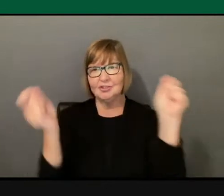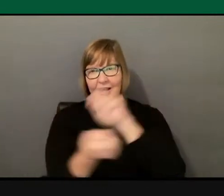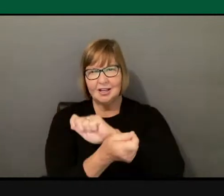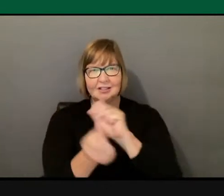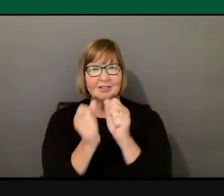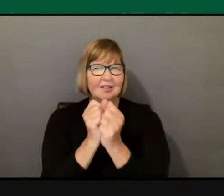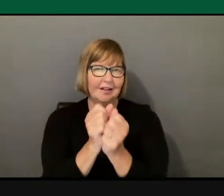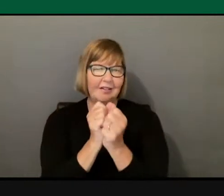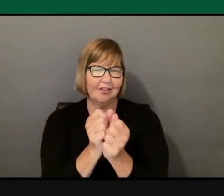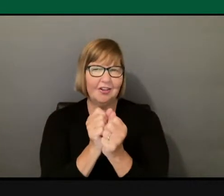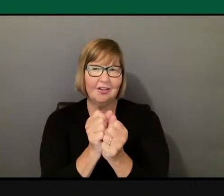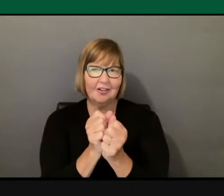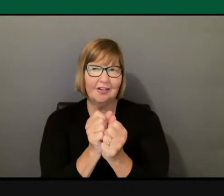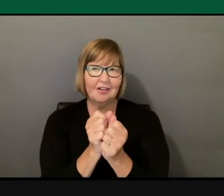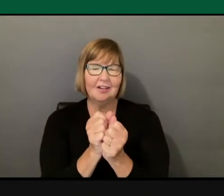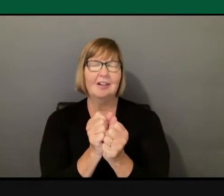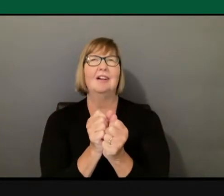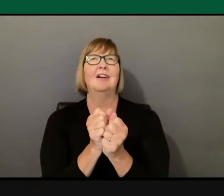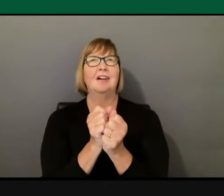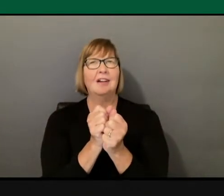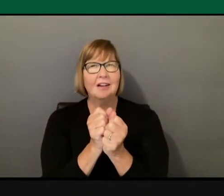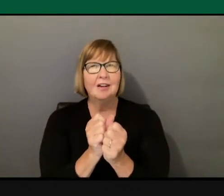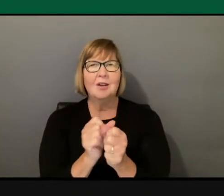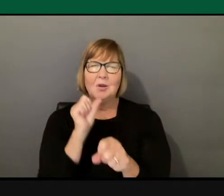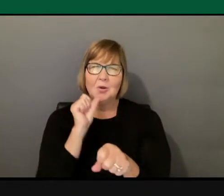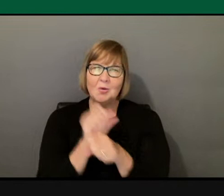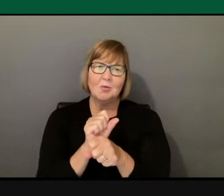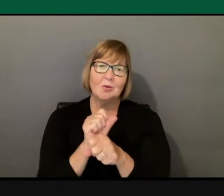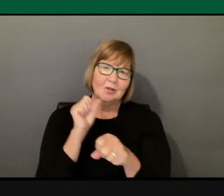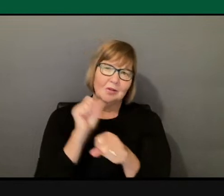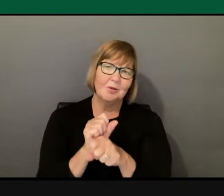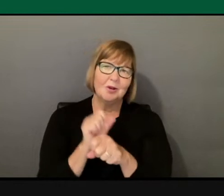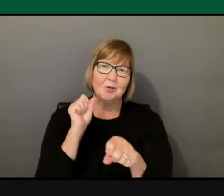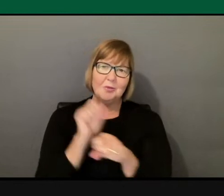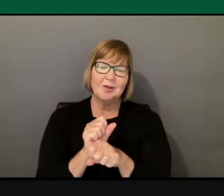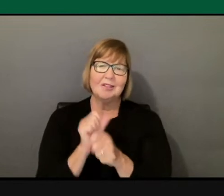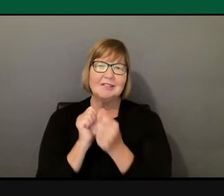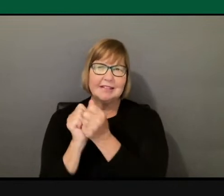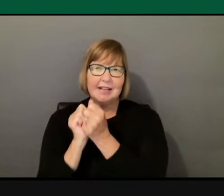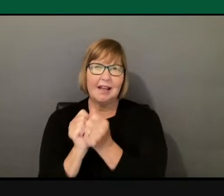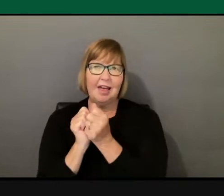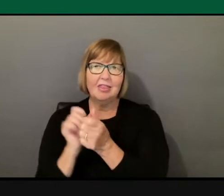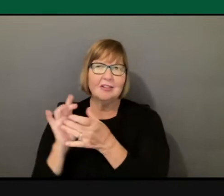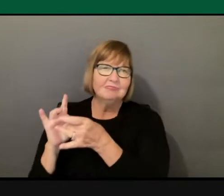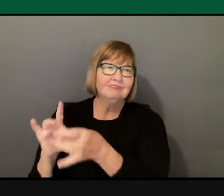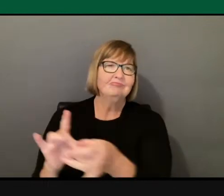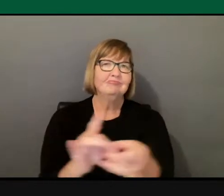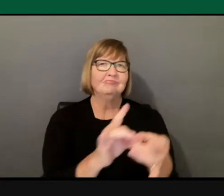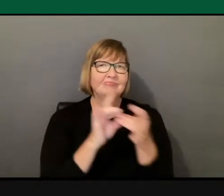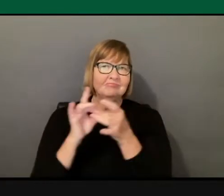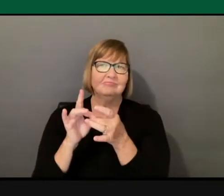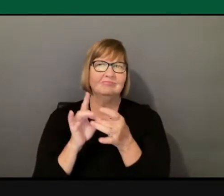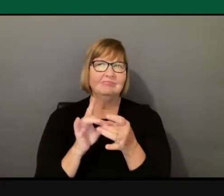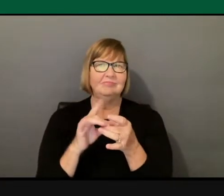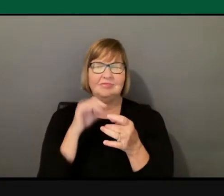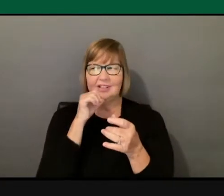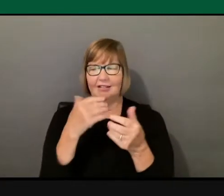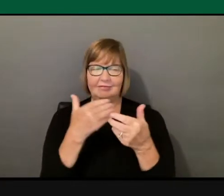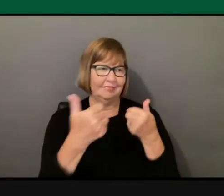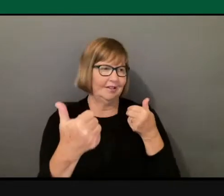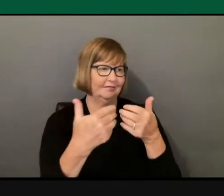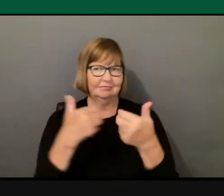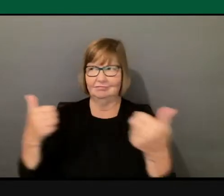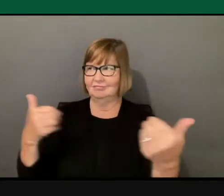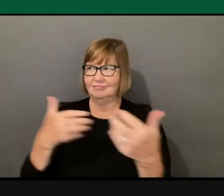we really work together as opposed to divide among ourselves and I don't know what a better